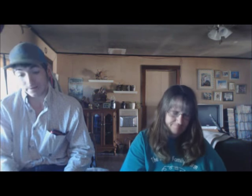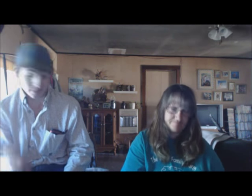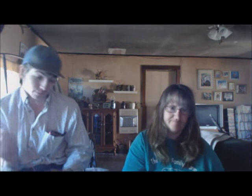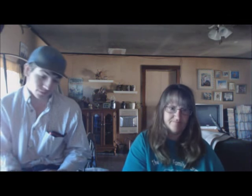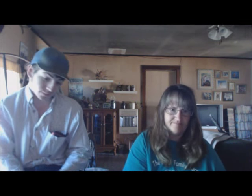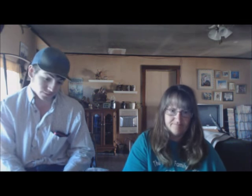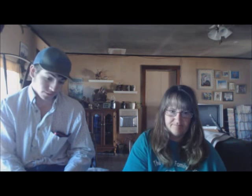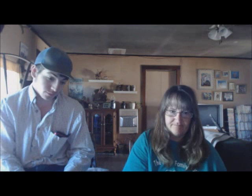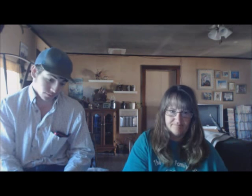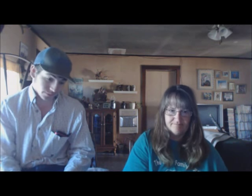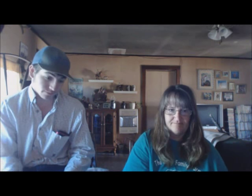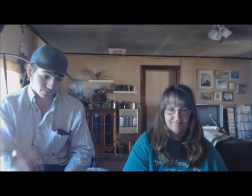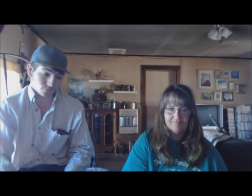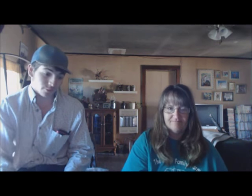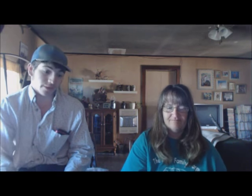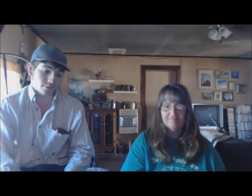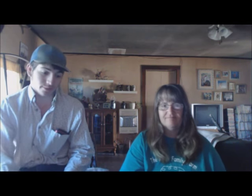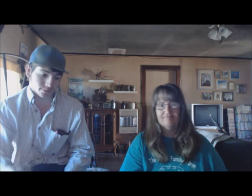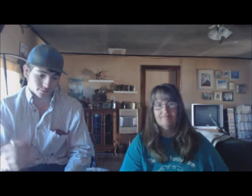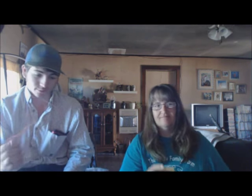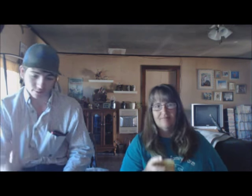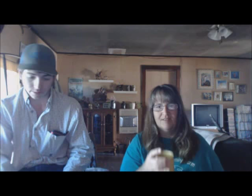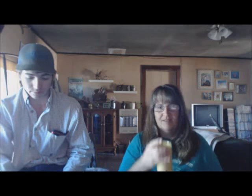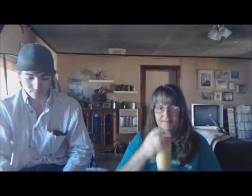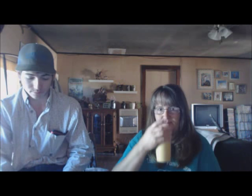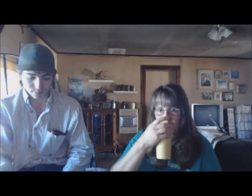open. And missed, and I didn't miss. Oh, my head or missed. I didn't miss.